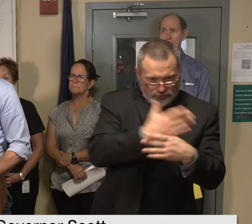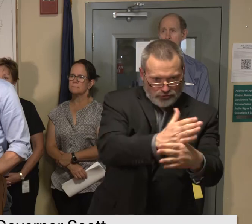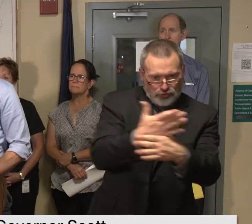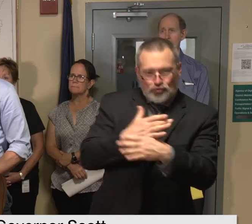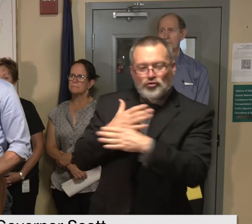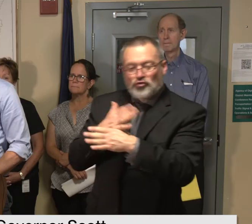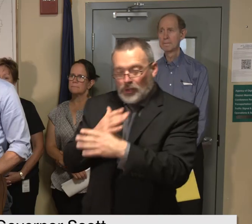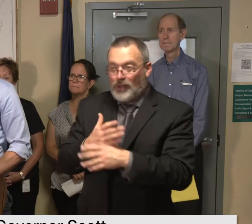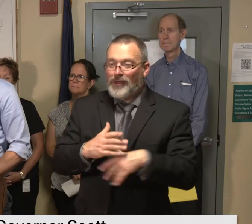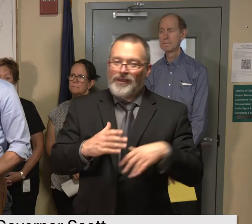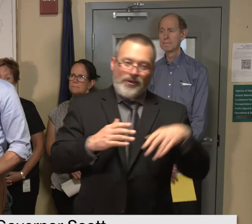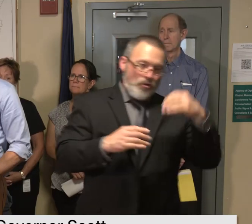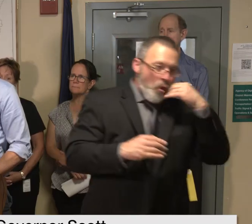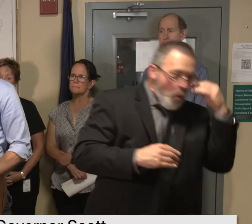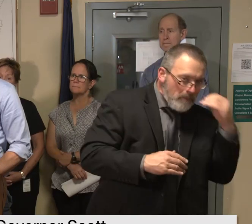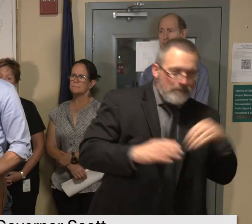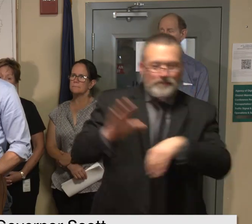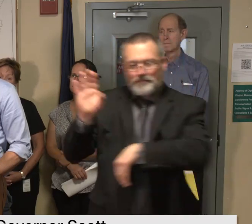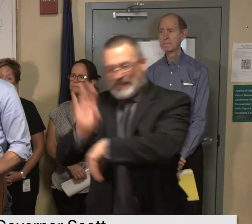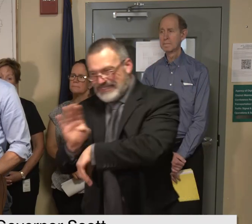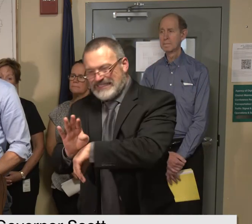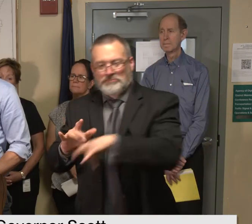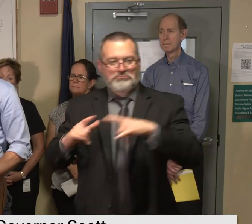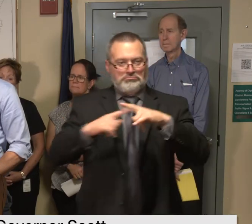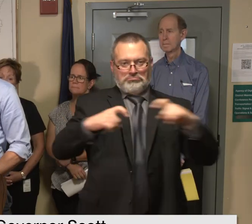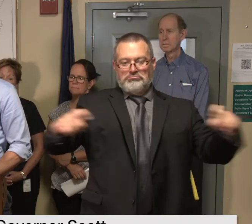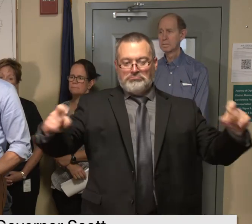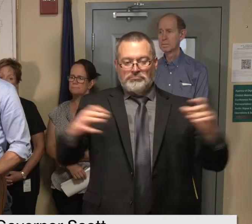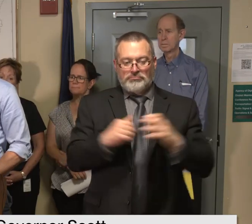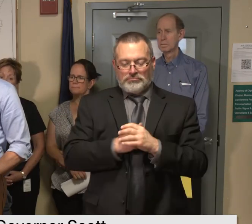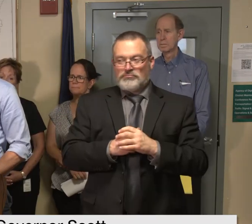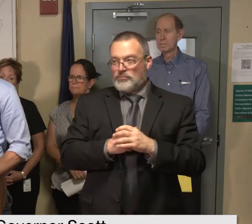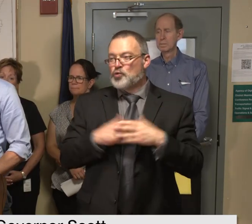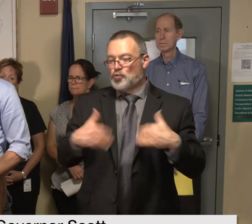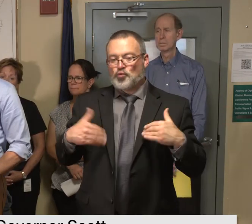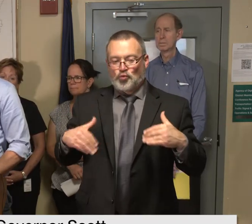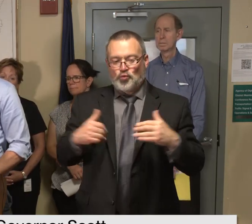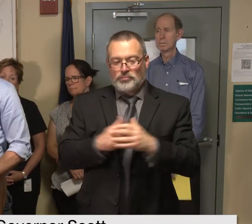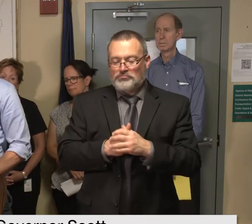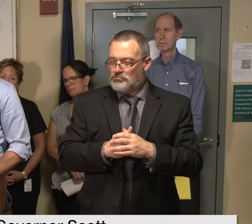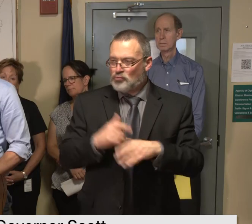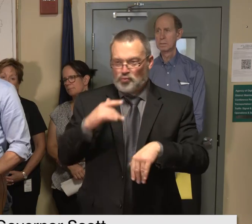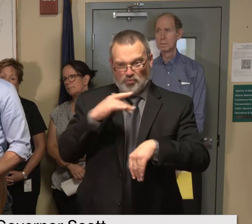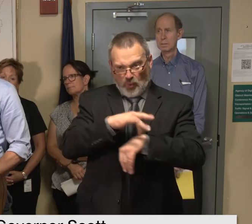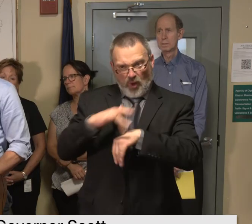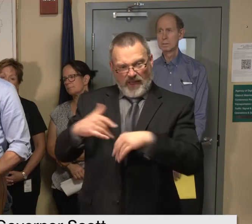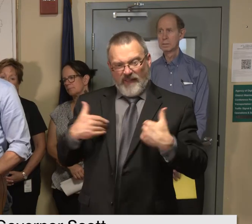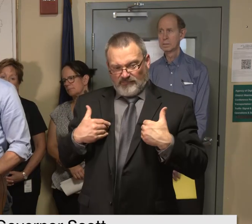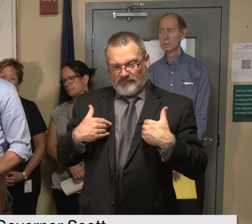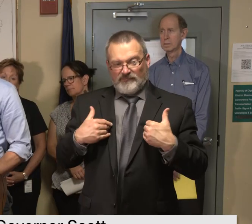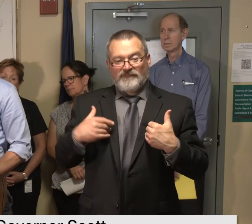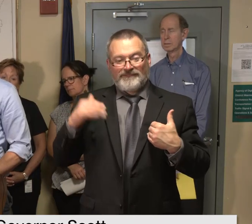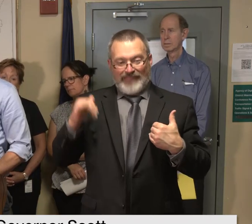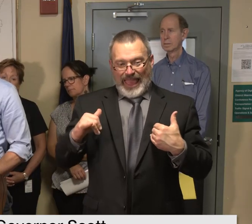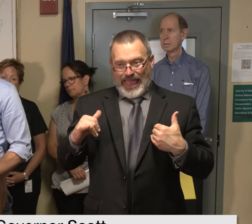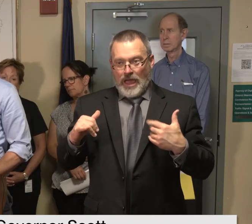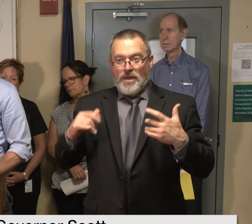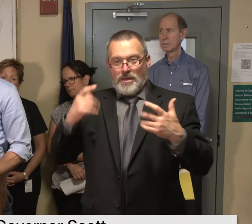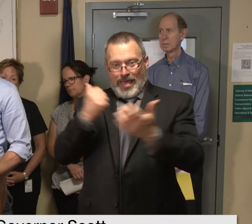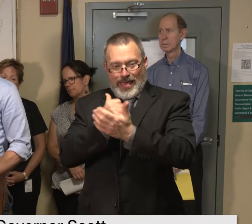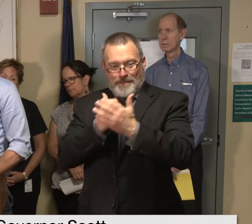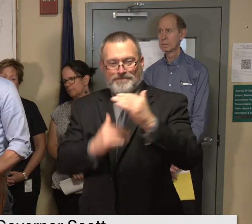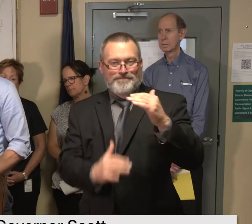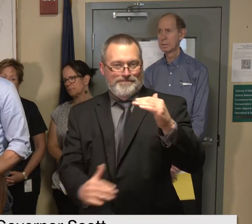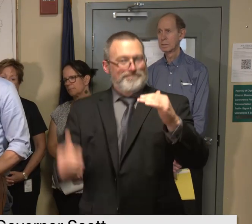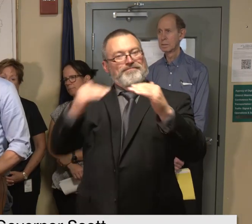livelihoods have been damaged with recovery uh assets and the real work of recovering which again is a very long-term process